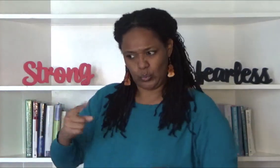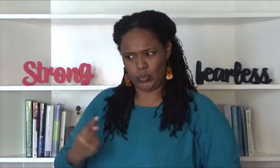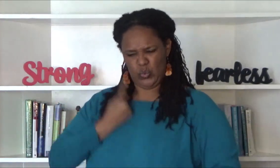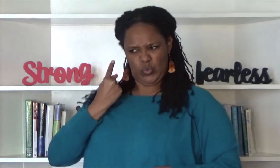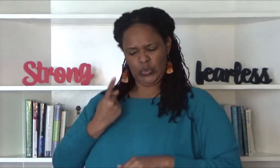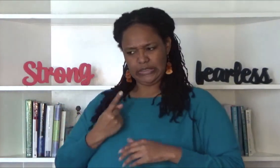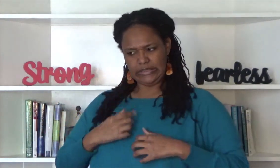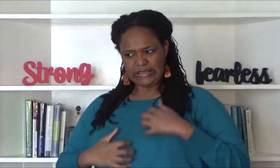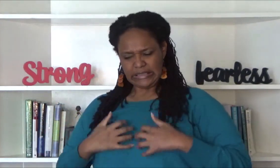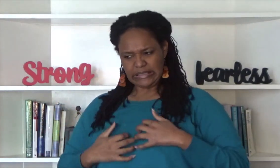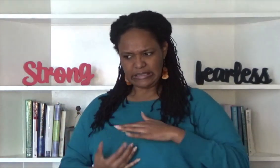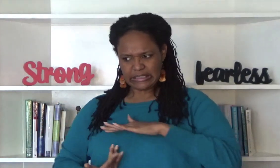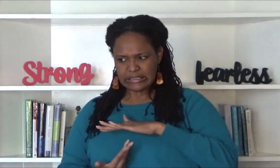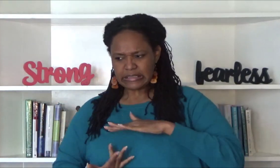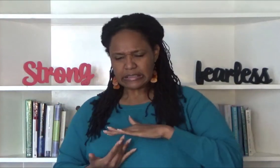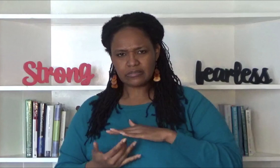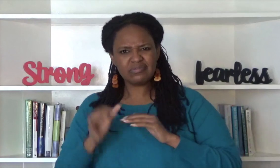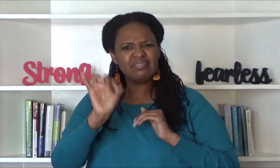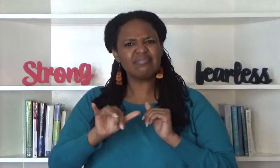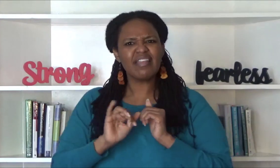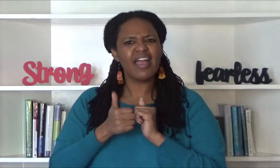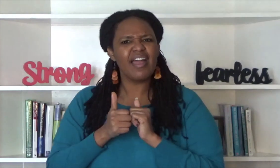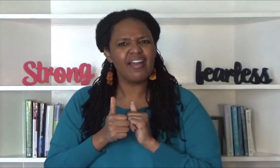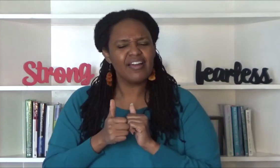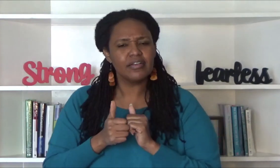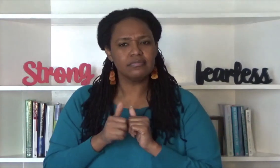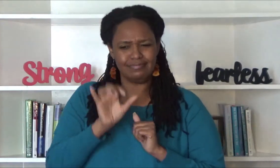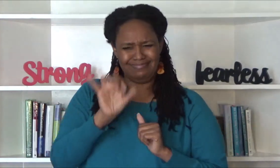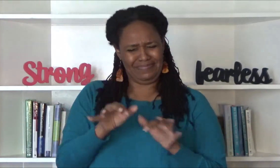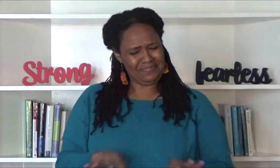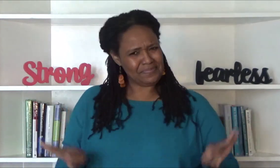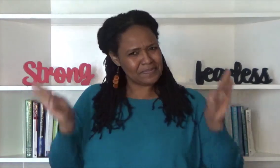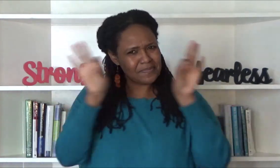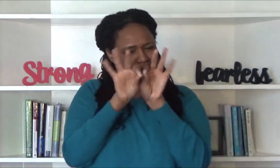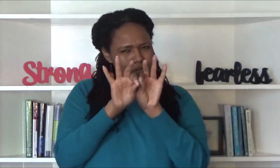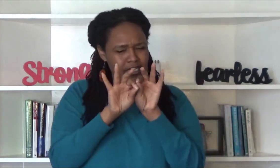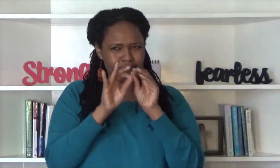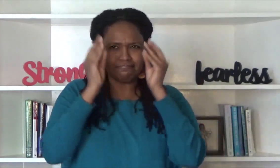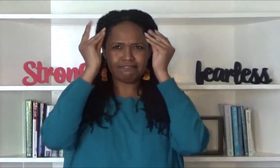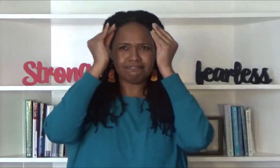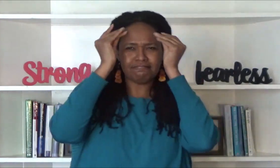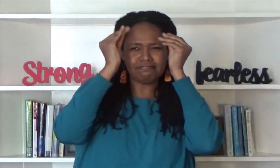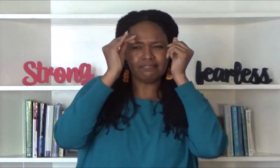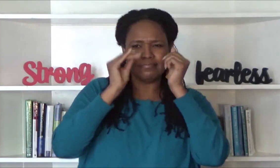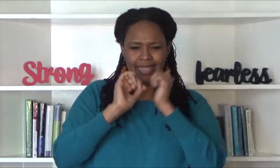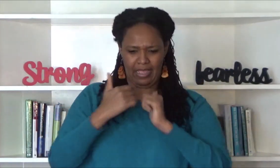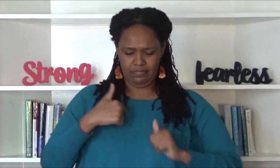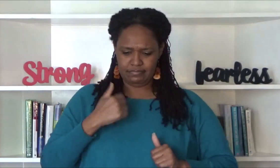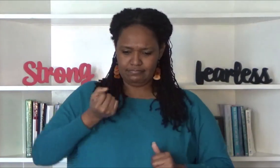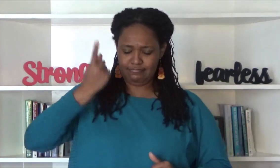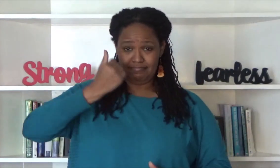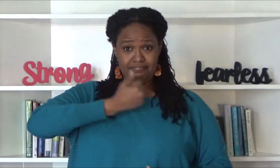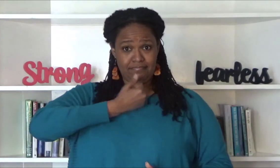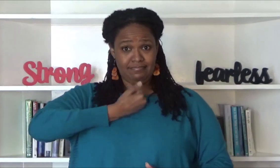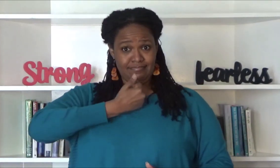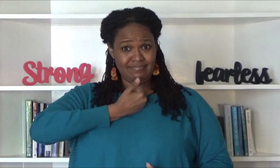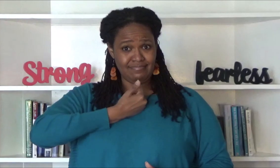these are the type of important questions we must consider to understand ourselves those